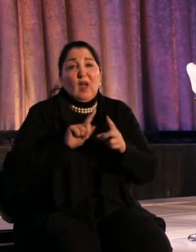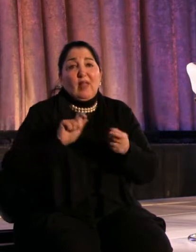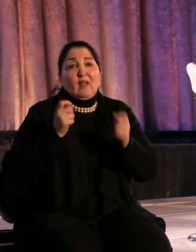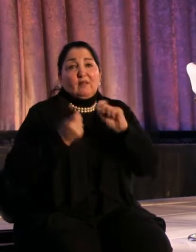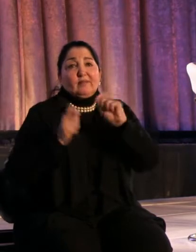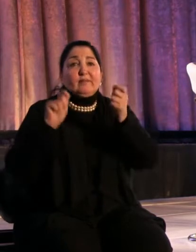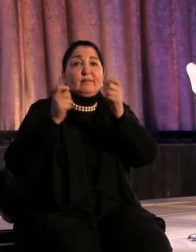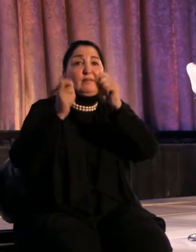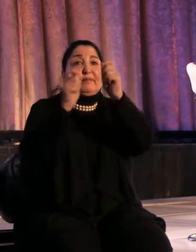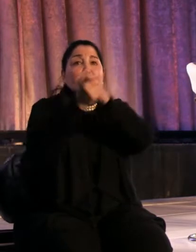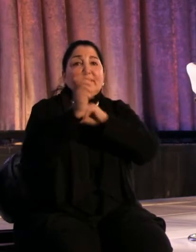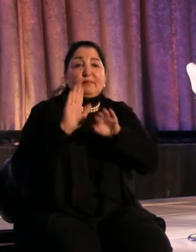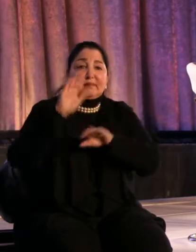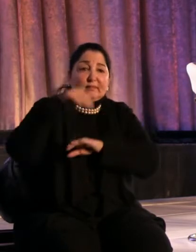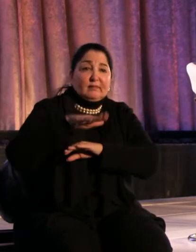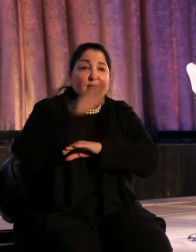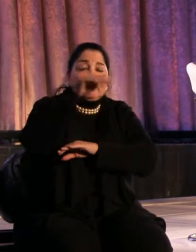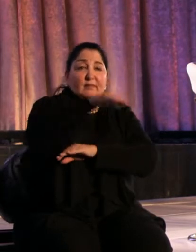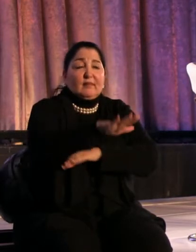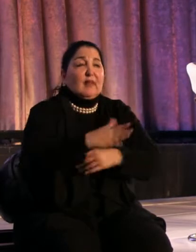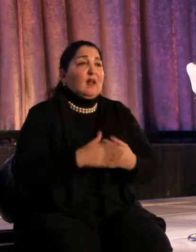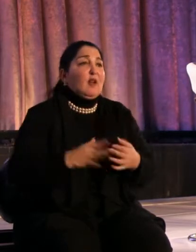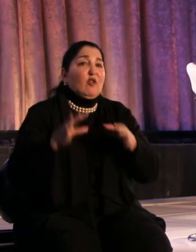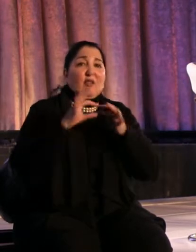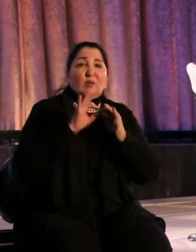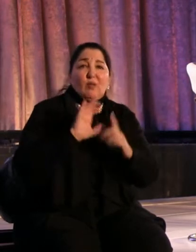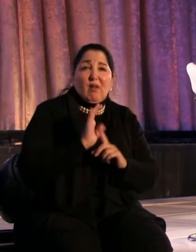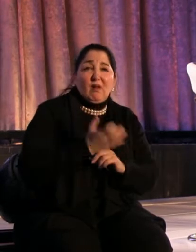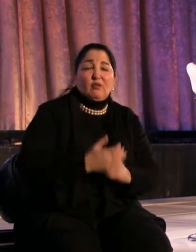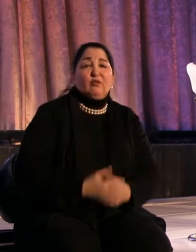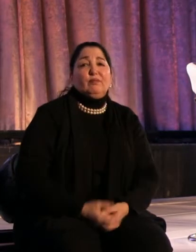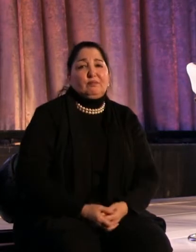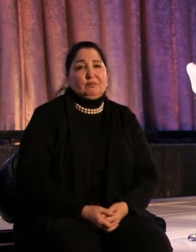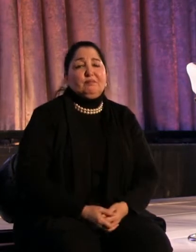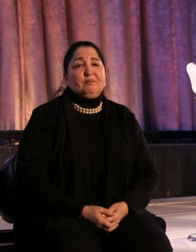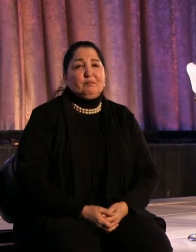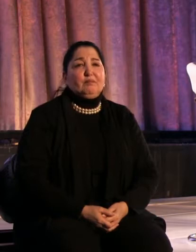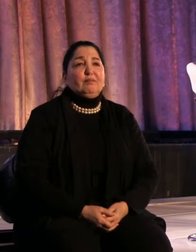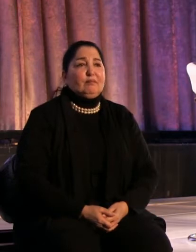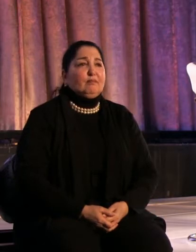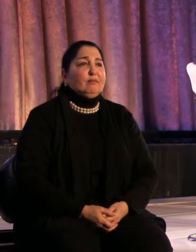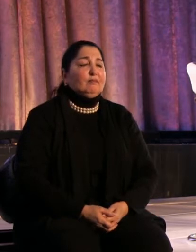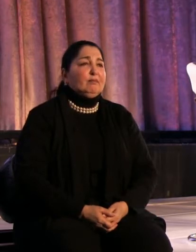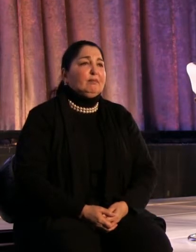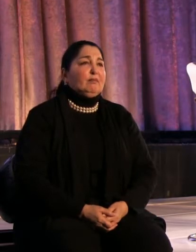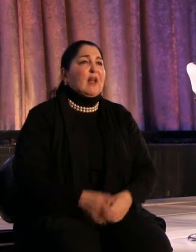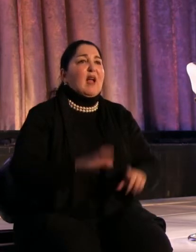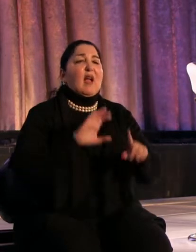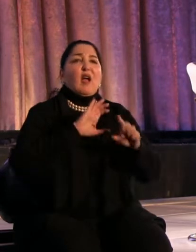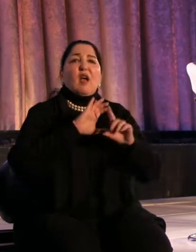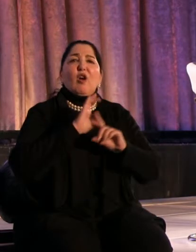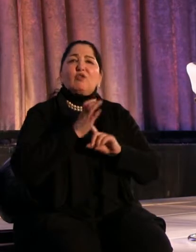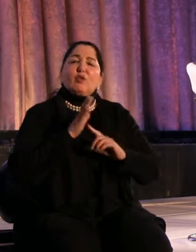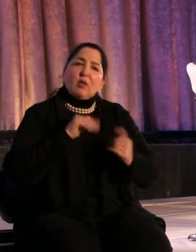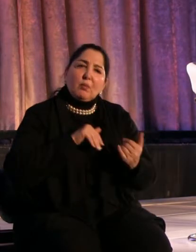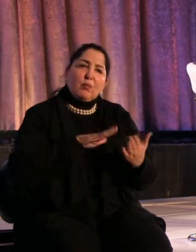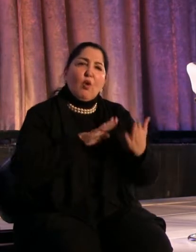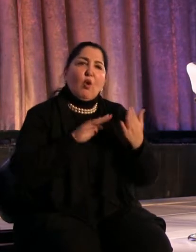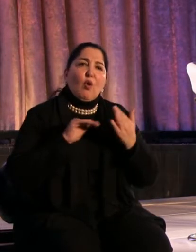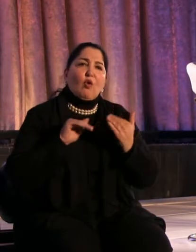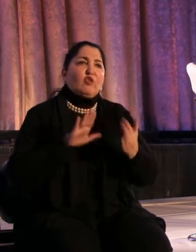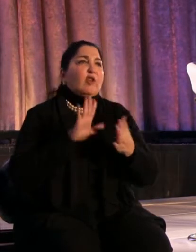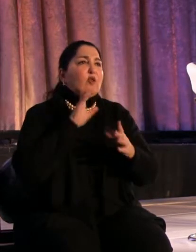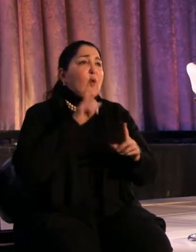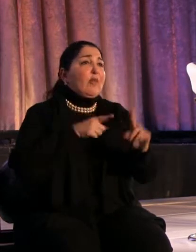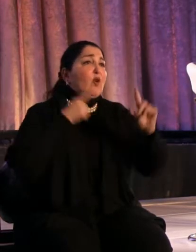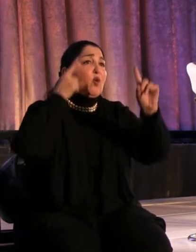what shall I say, approaches or, or the, the aim of, of the,